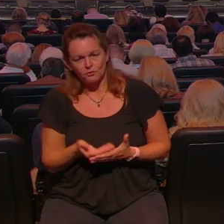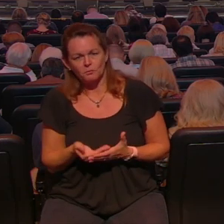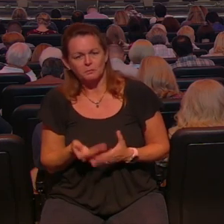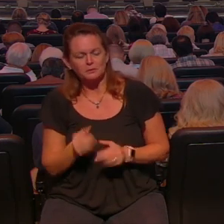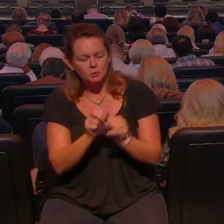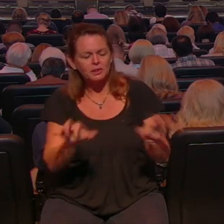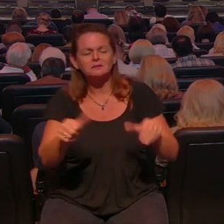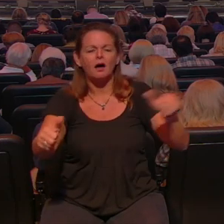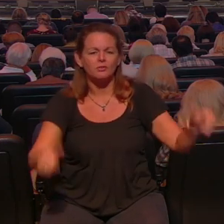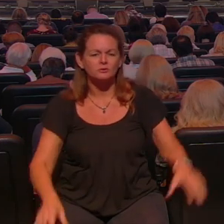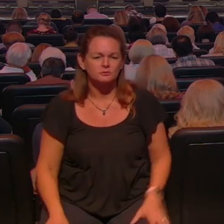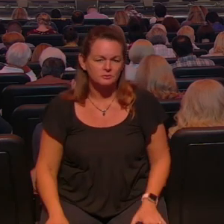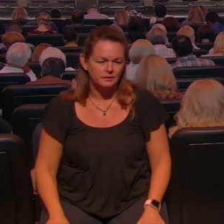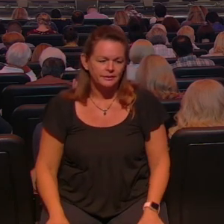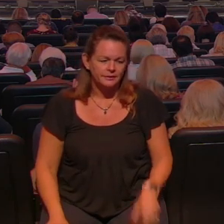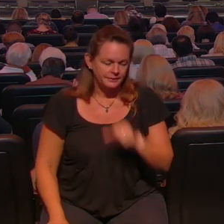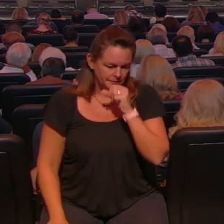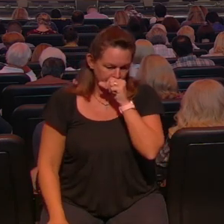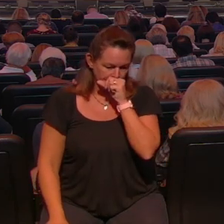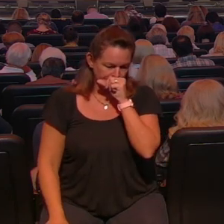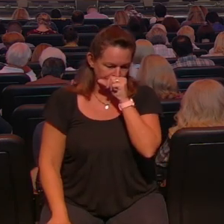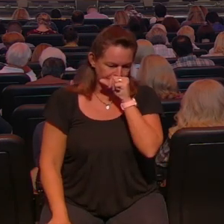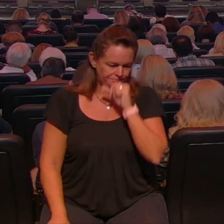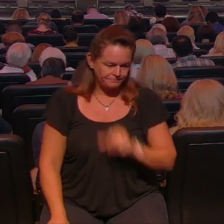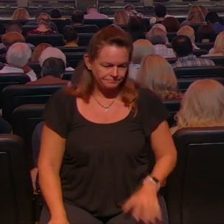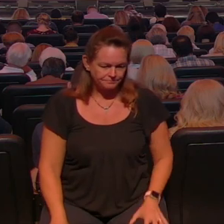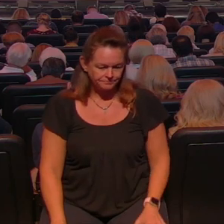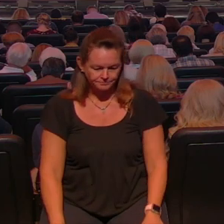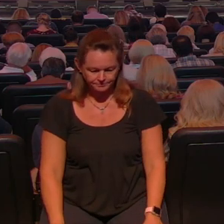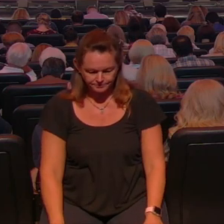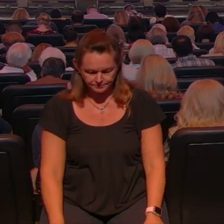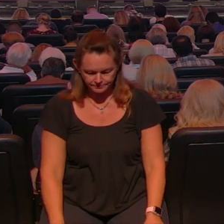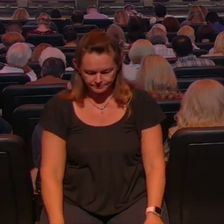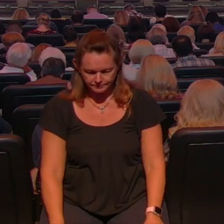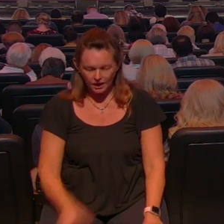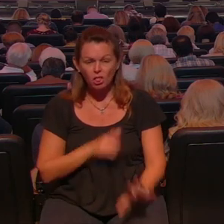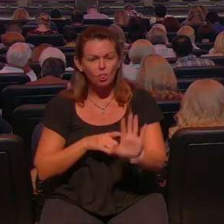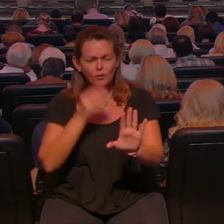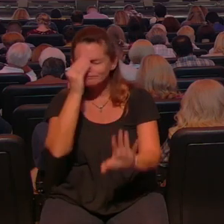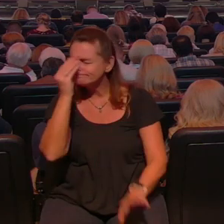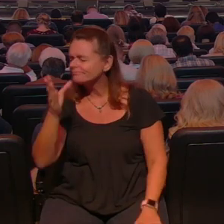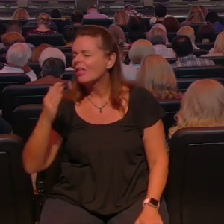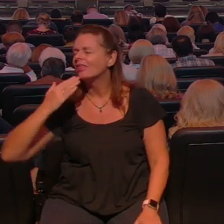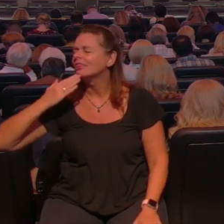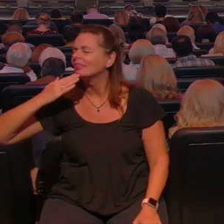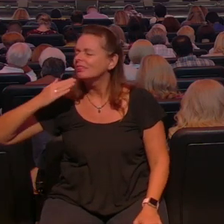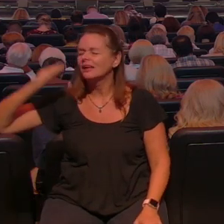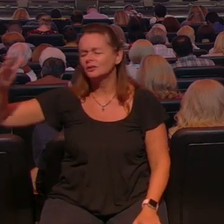to our families and we have enough to be a blessing to other families Lord I want to tell you thank you and I pray Holy Spirit